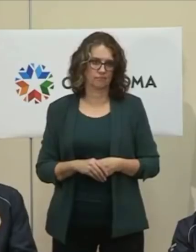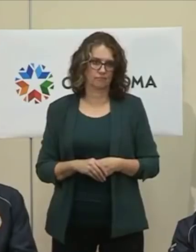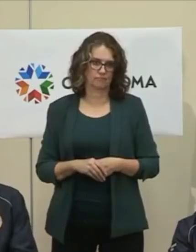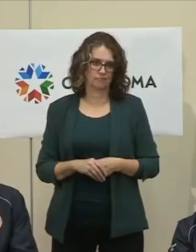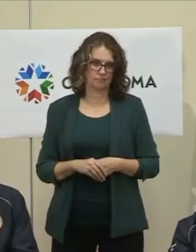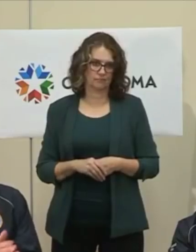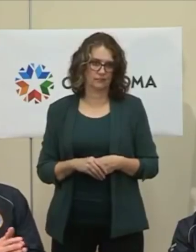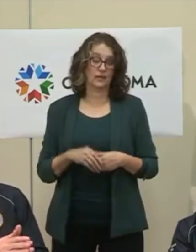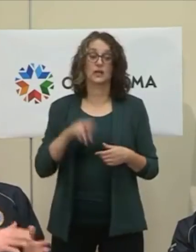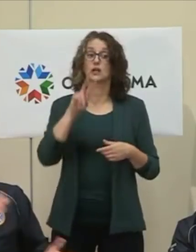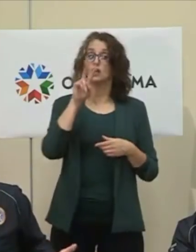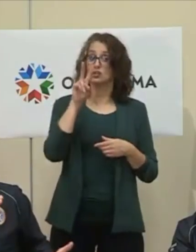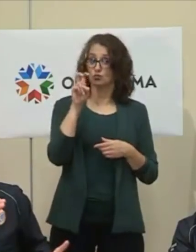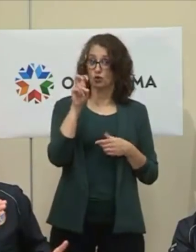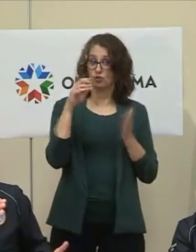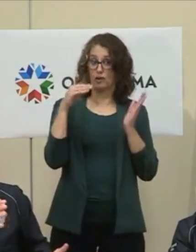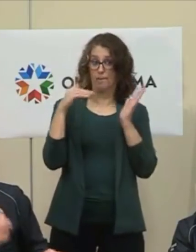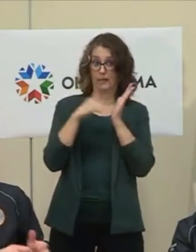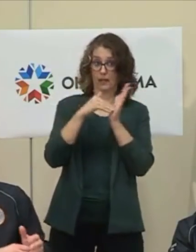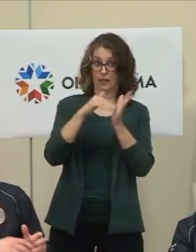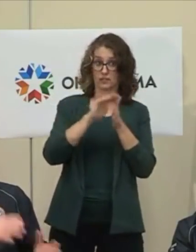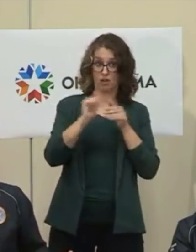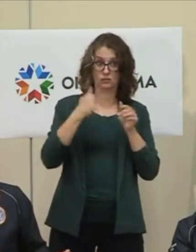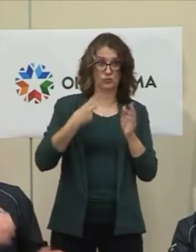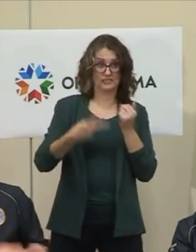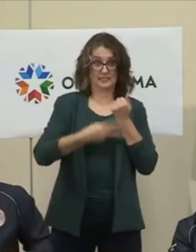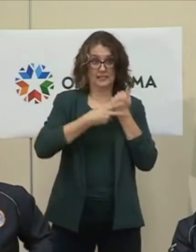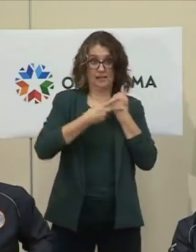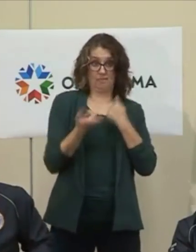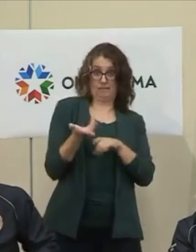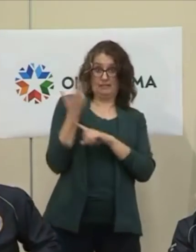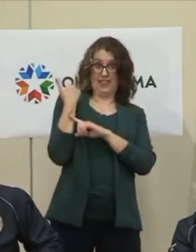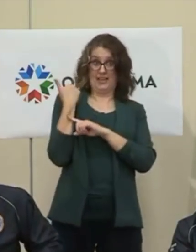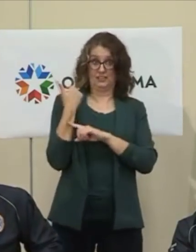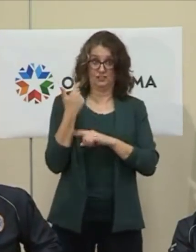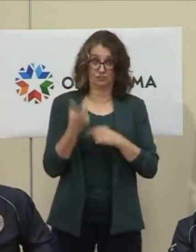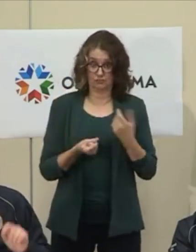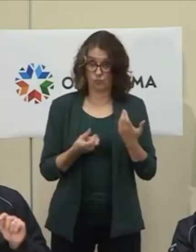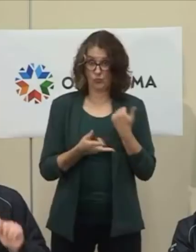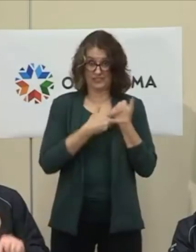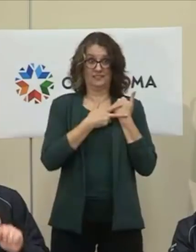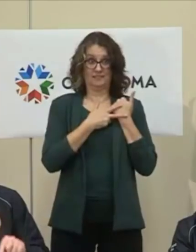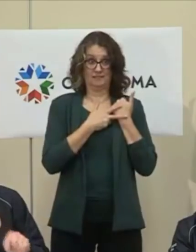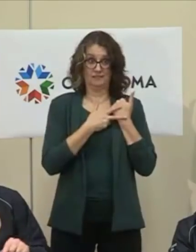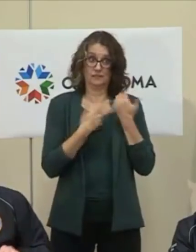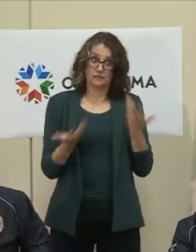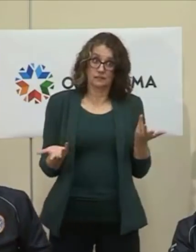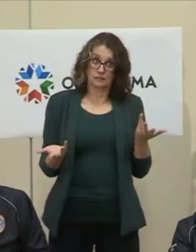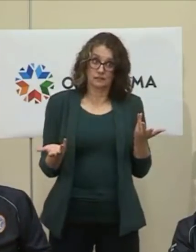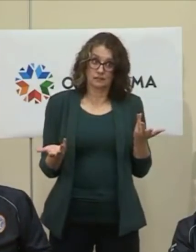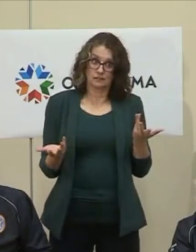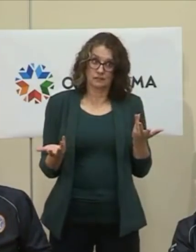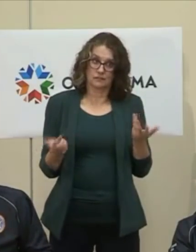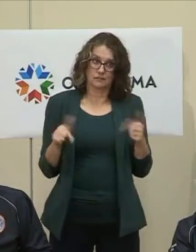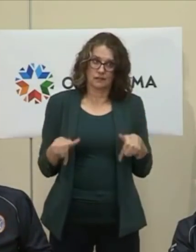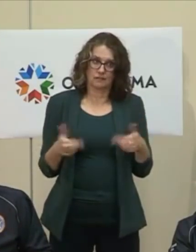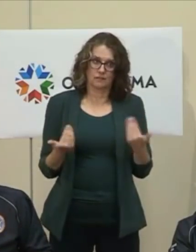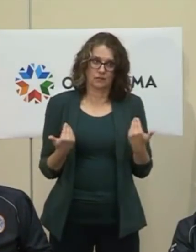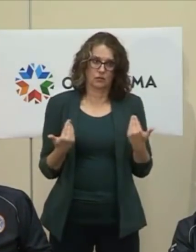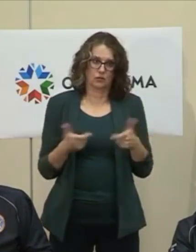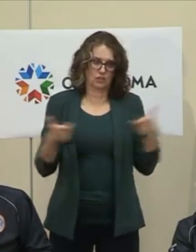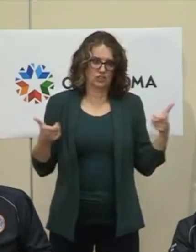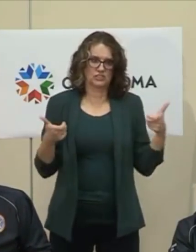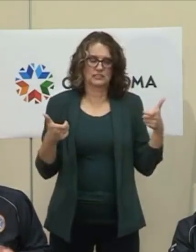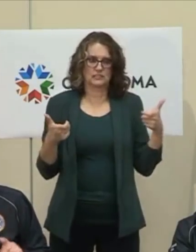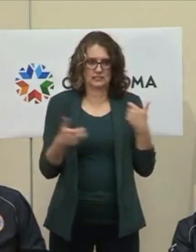taxpayers' dollars. Even though we had a budget surplus last year, everything looked rosy. We have the largest savings account in our state's